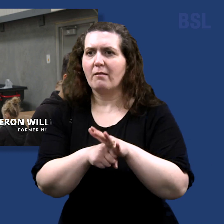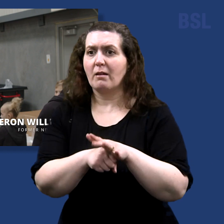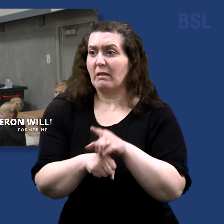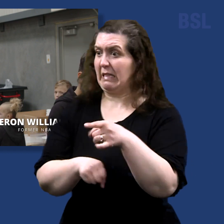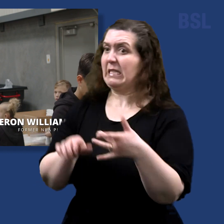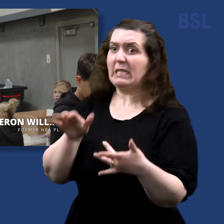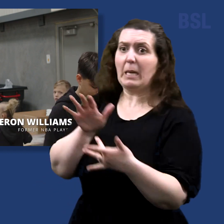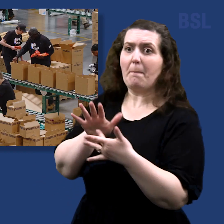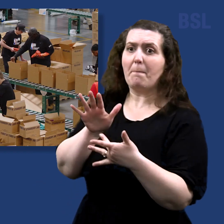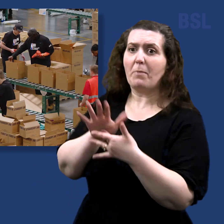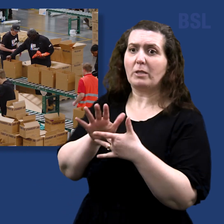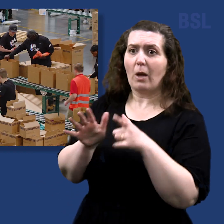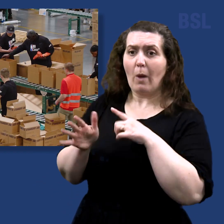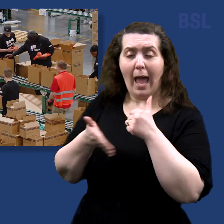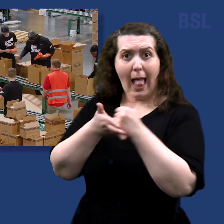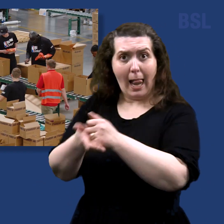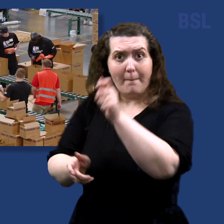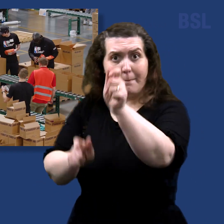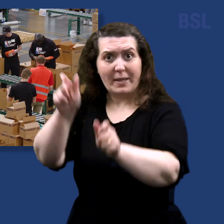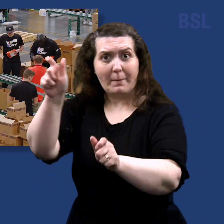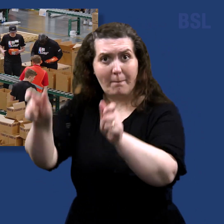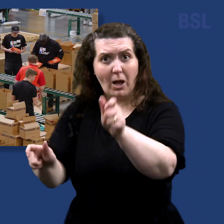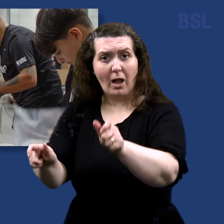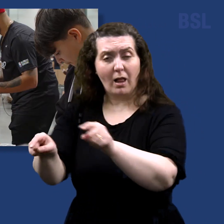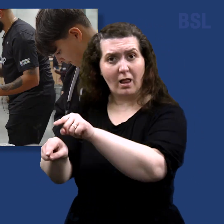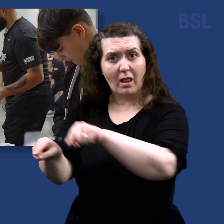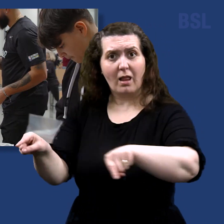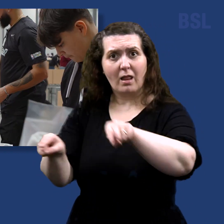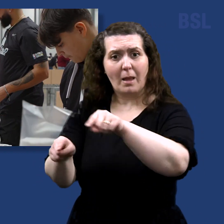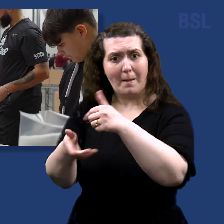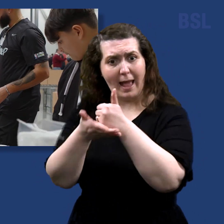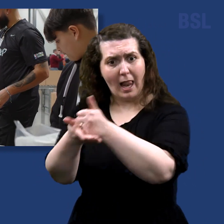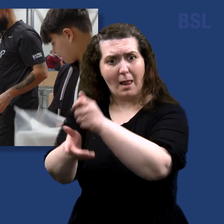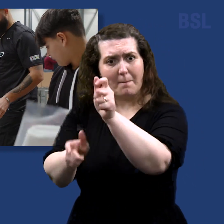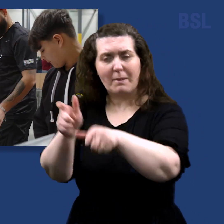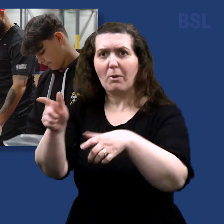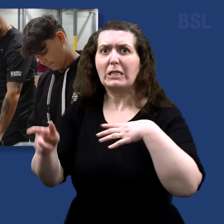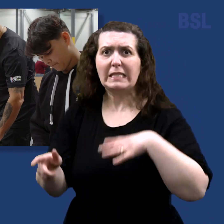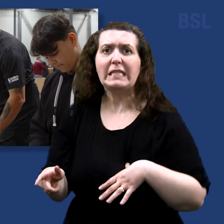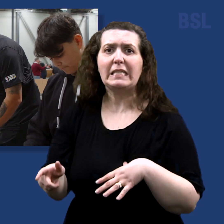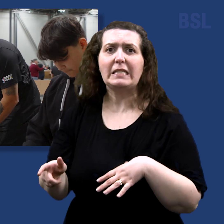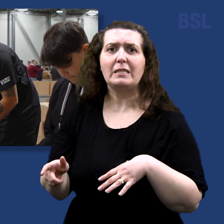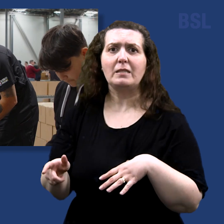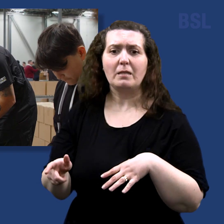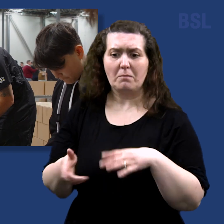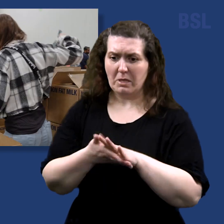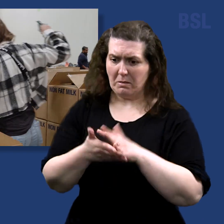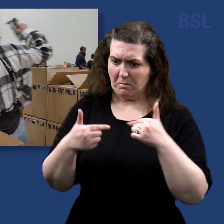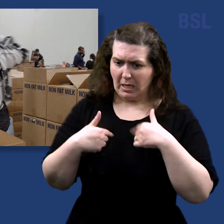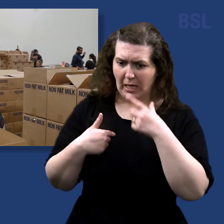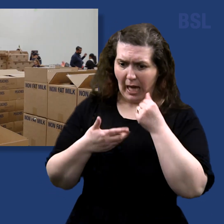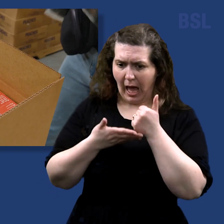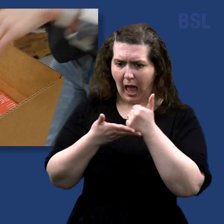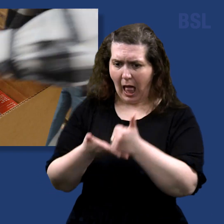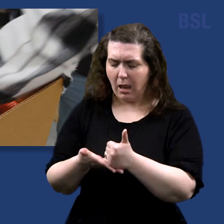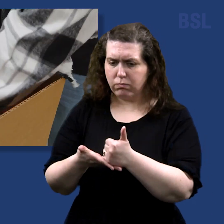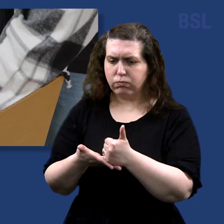It helps other people that are in need and to be able to help, you know, people that are less fortunate, I think it means a lot. Each box will feed a family of four